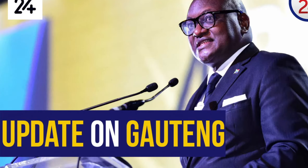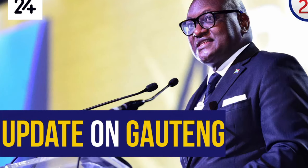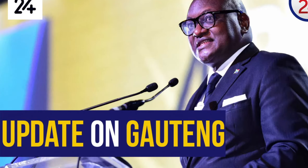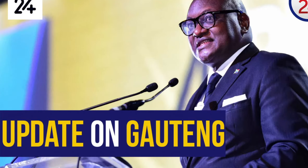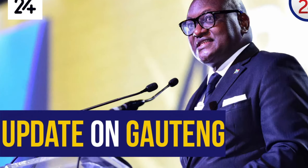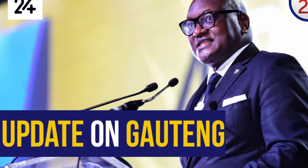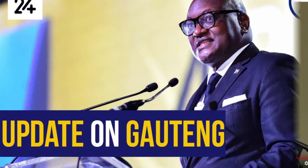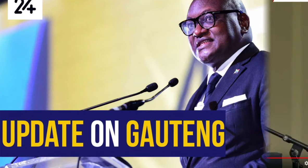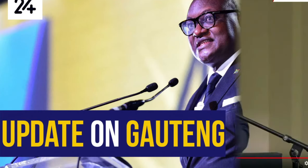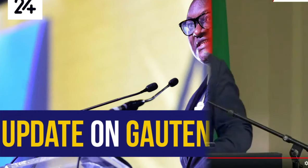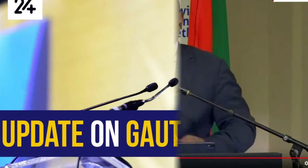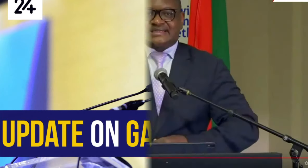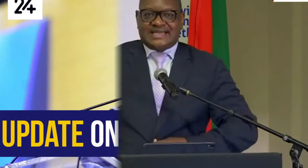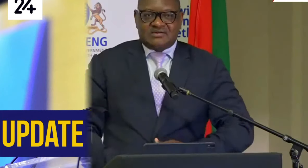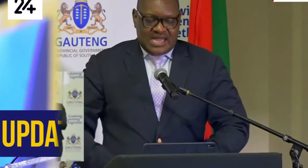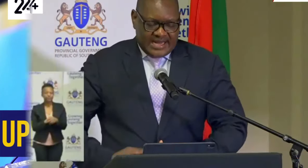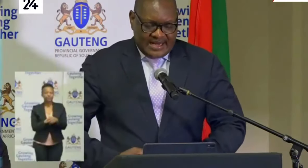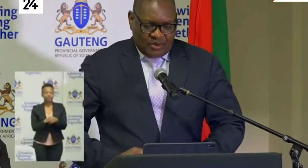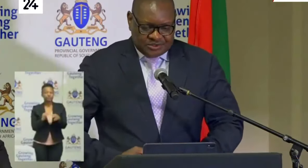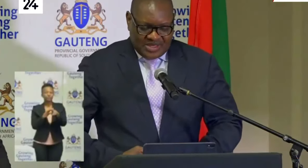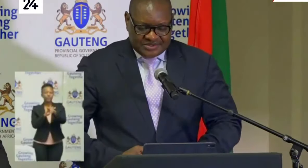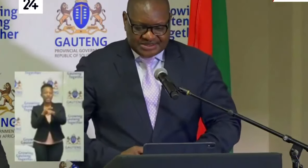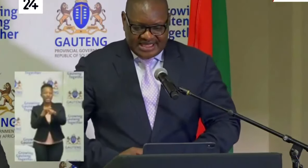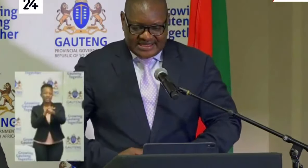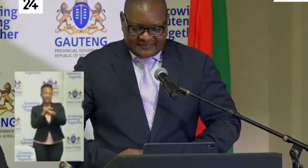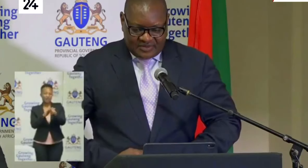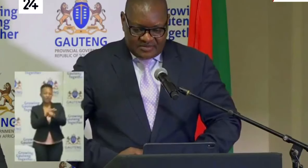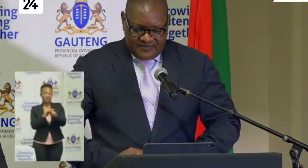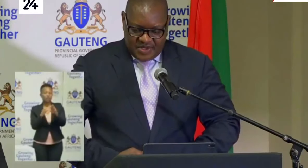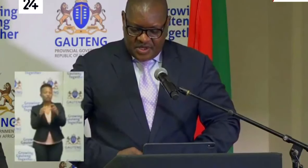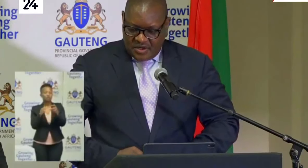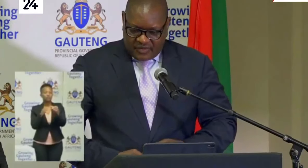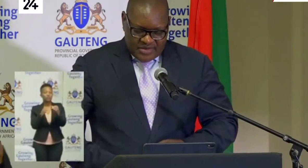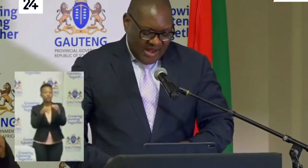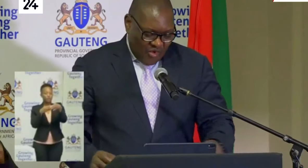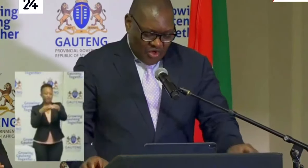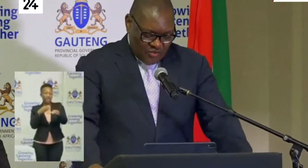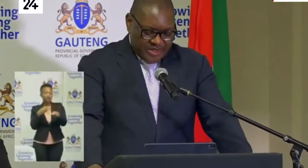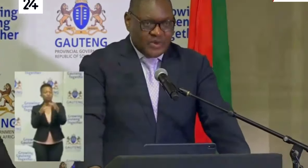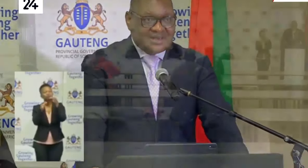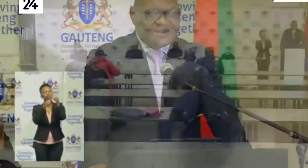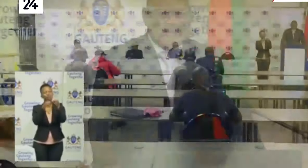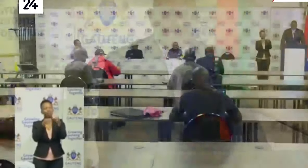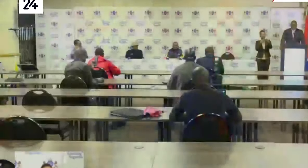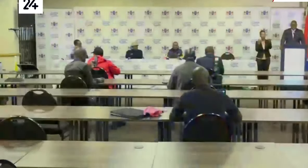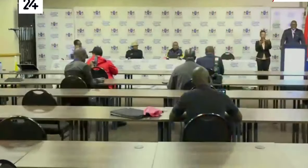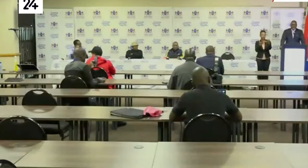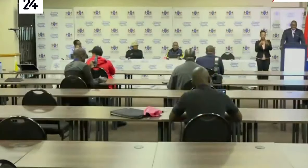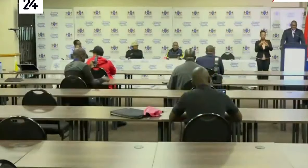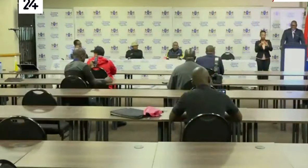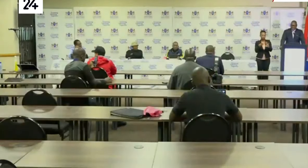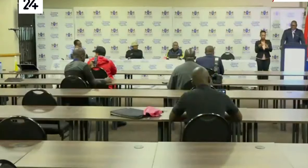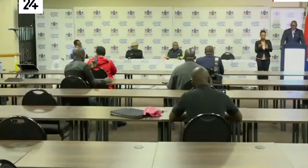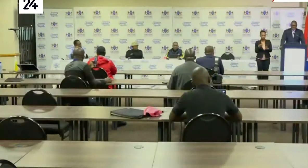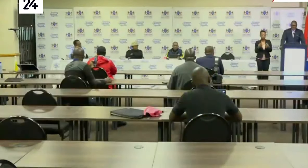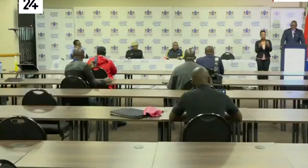In terms of the regional breakdown, I also want to say that from now on, we will, on